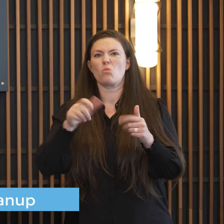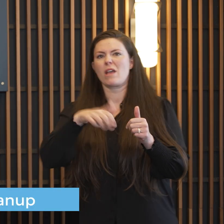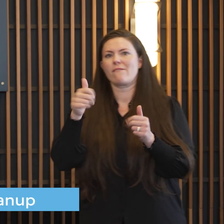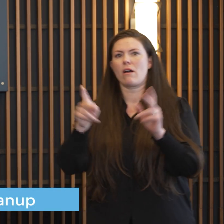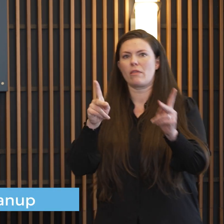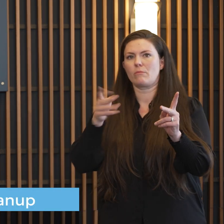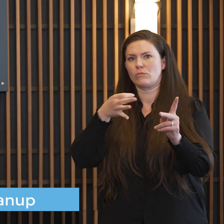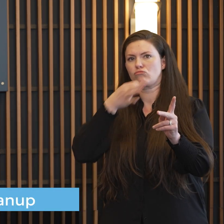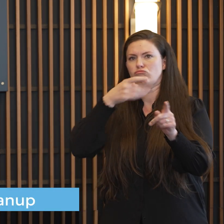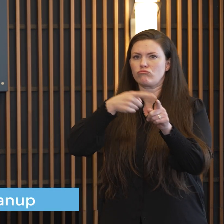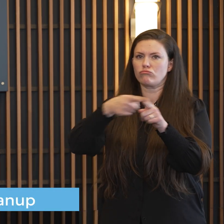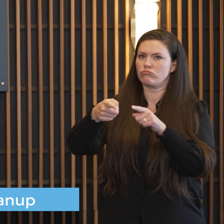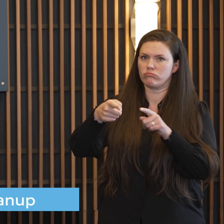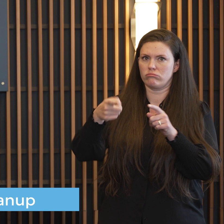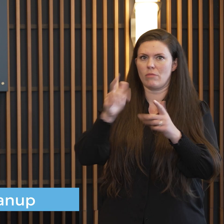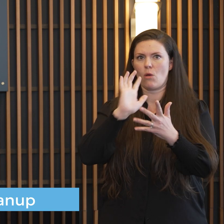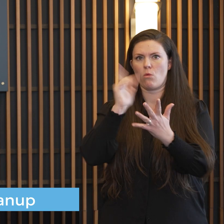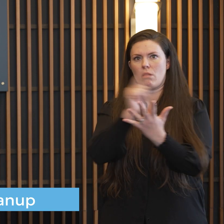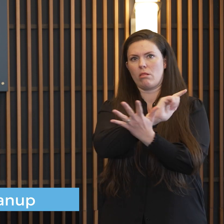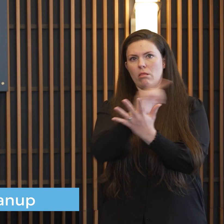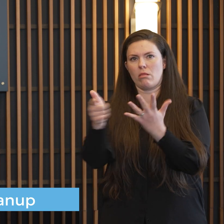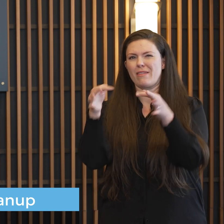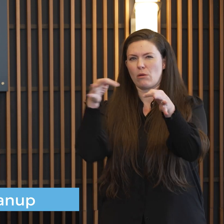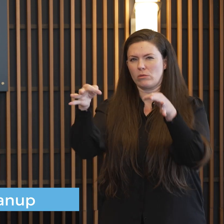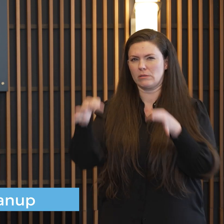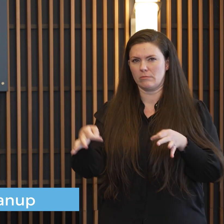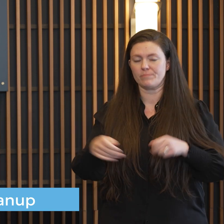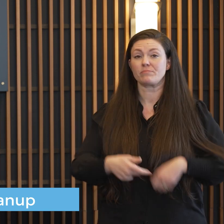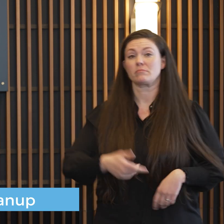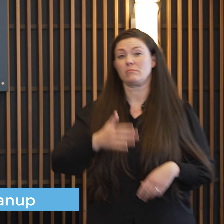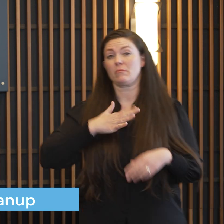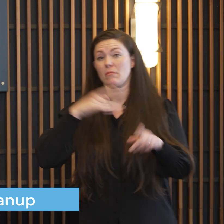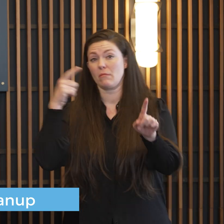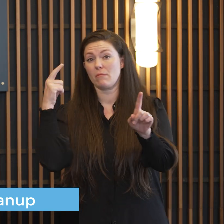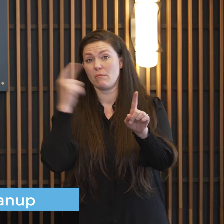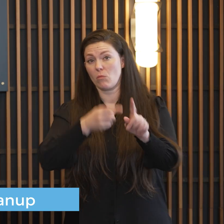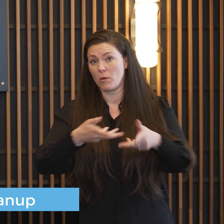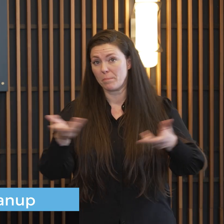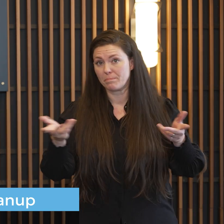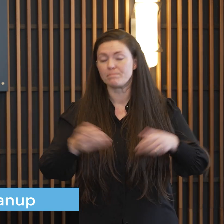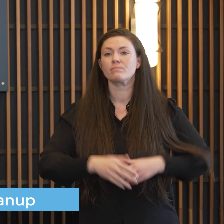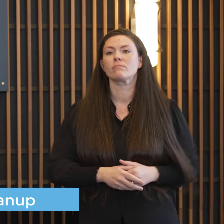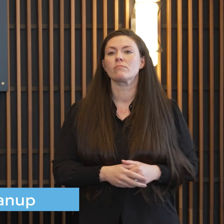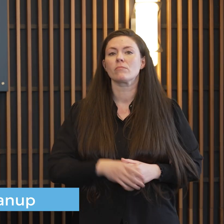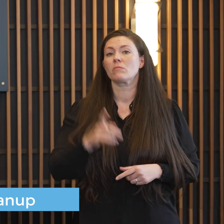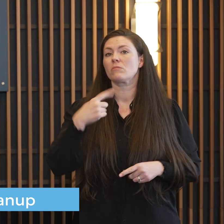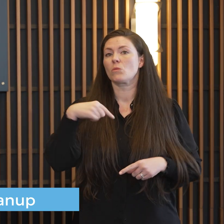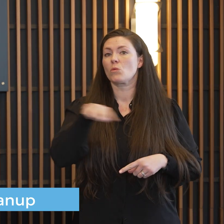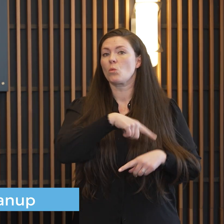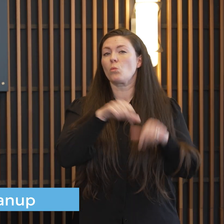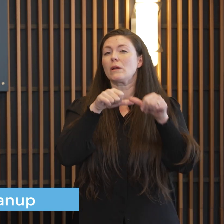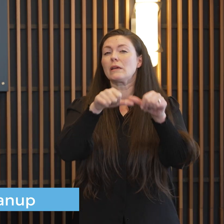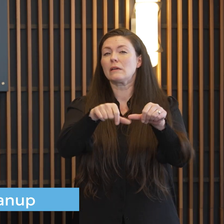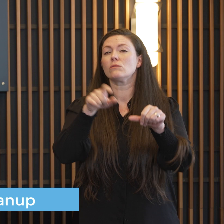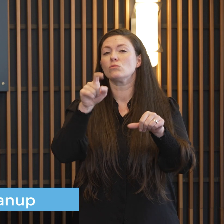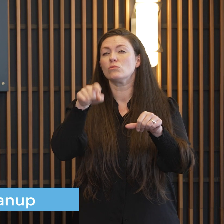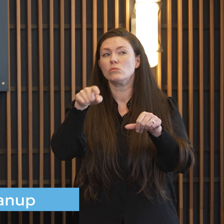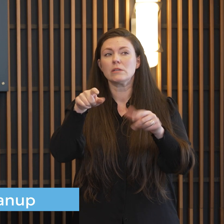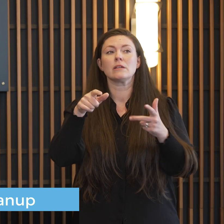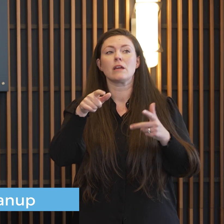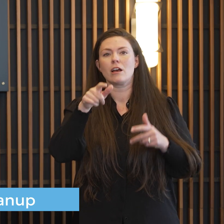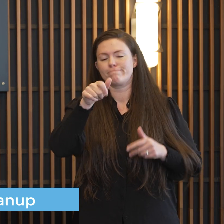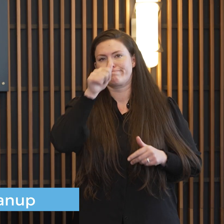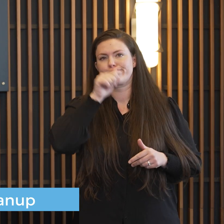with kind of the cleanup operation my theme just is going to be this that we continue to need just a high level of